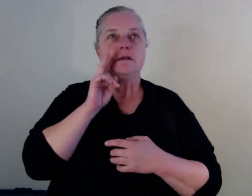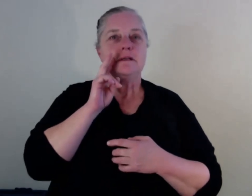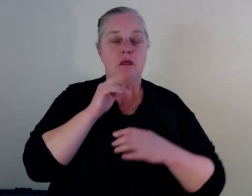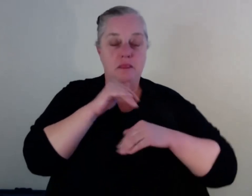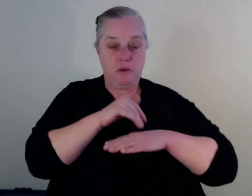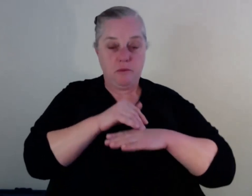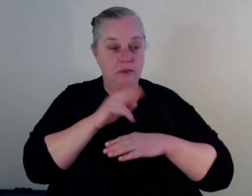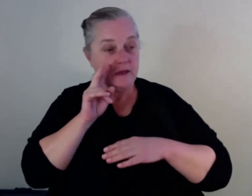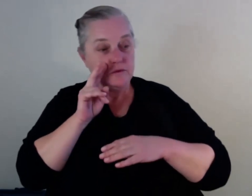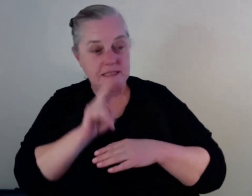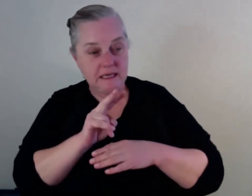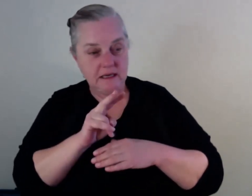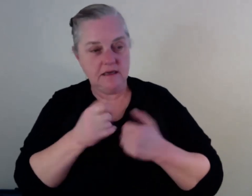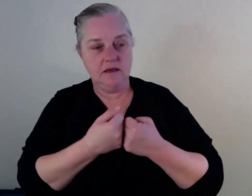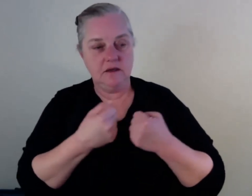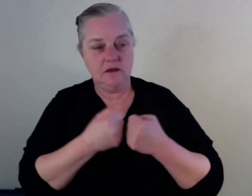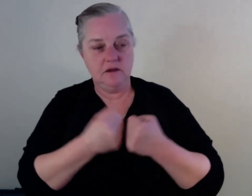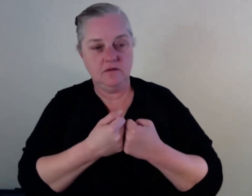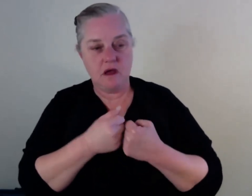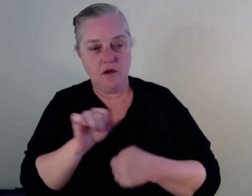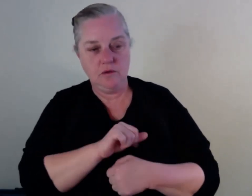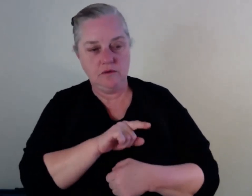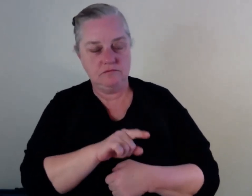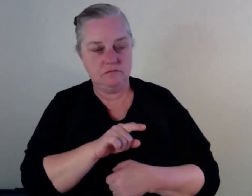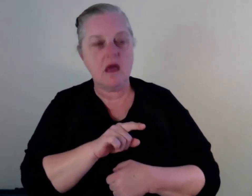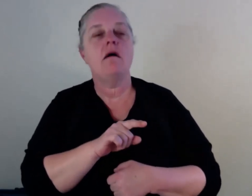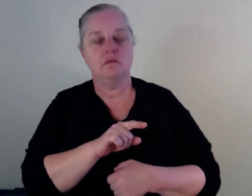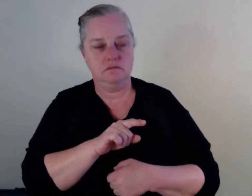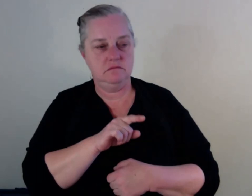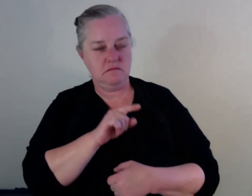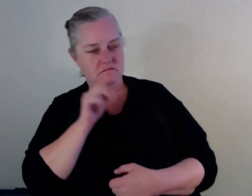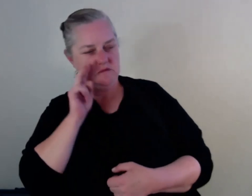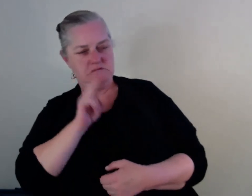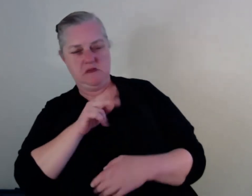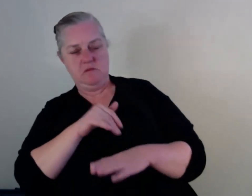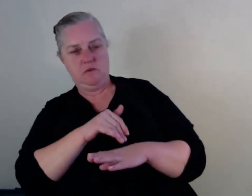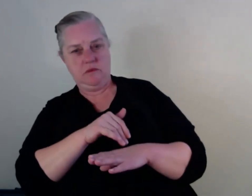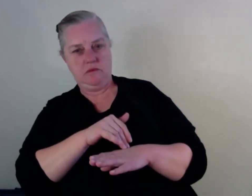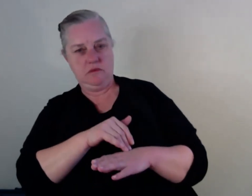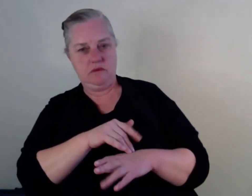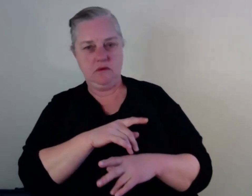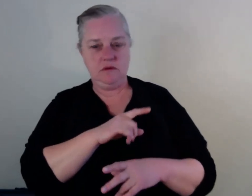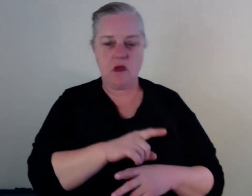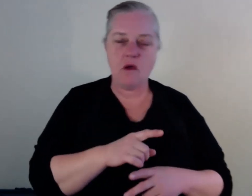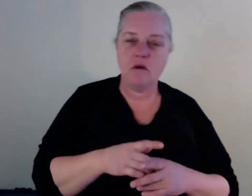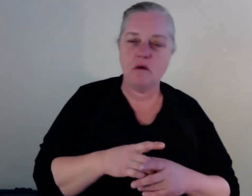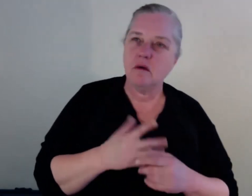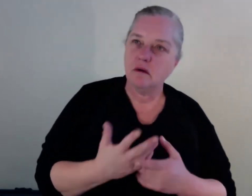addiction, like there seems to be a push towards always 12-step recovery programs and nothing really in between and that deals